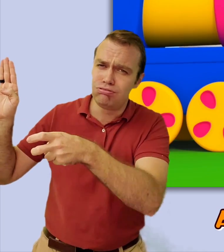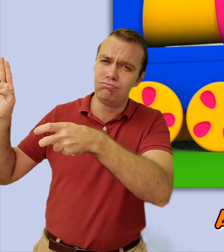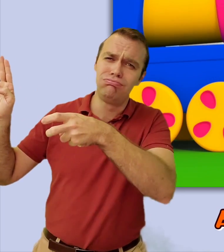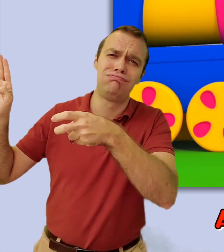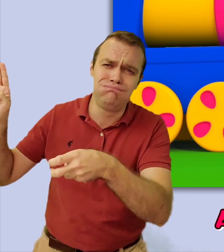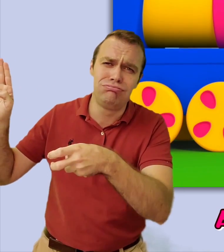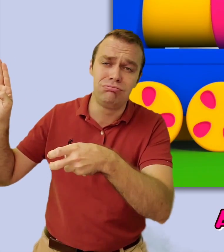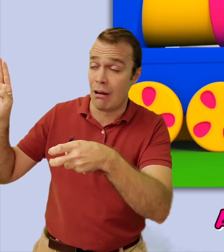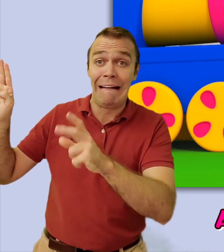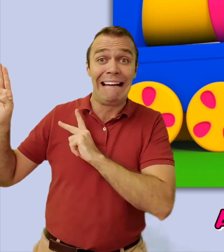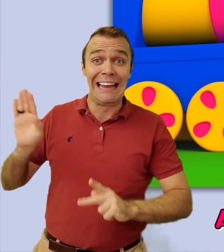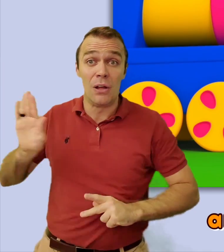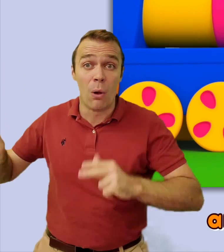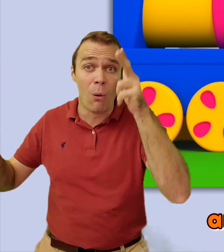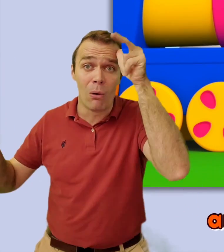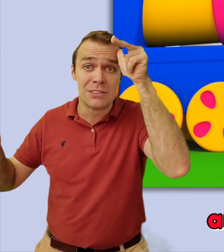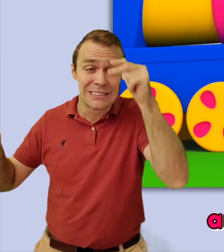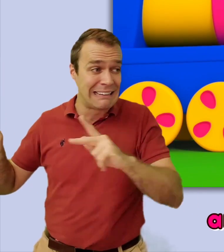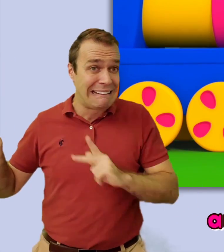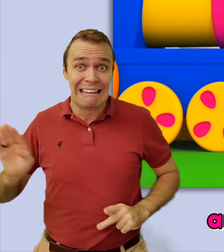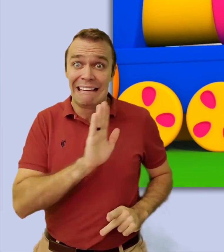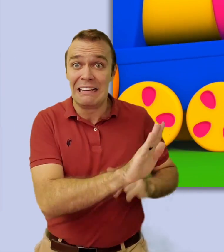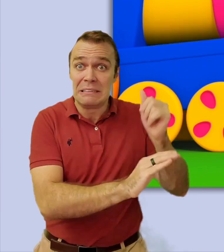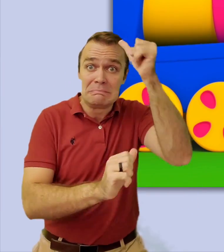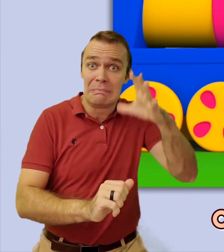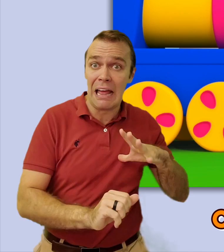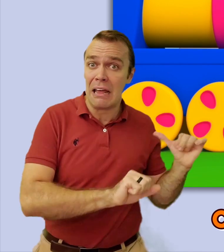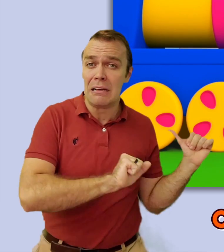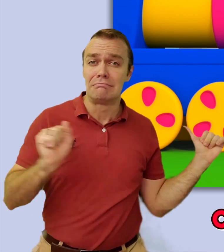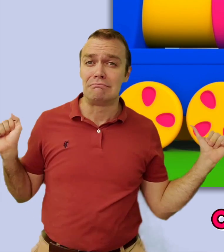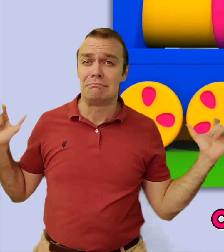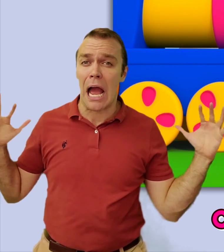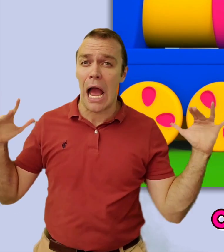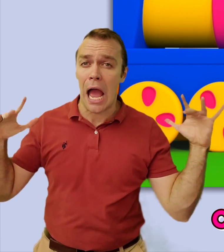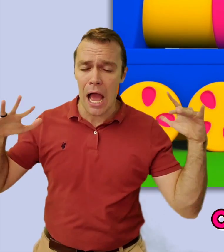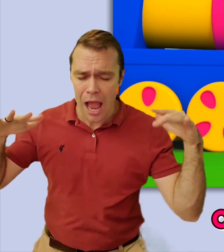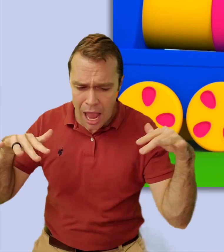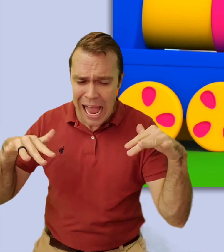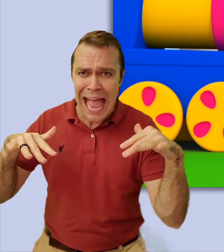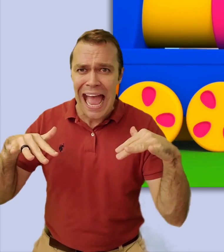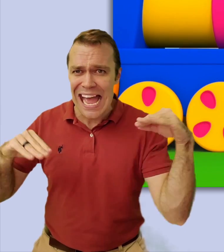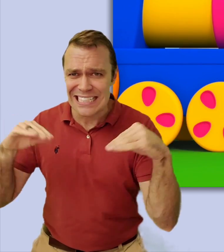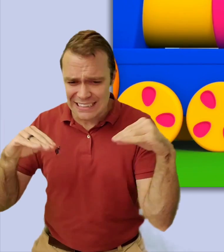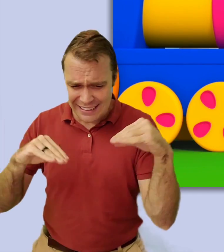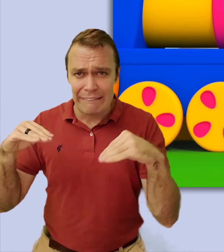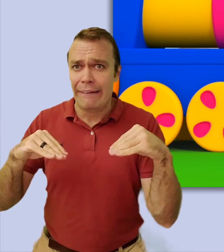All the king's horses and all the king's men couldn't put Humpty together again.